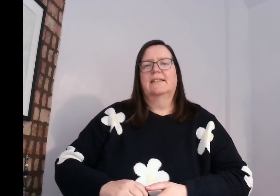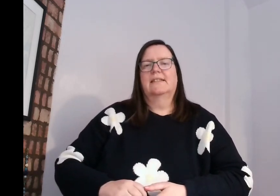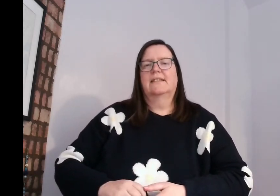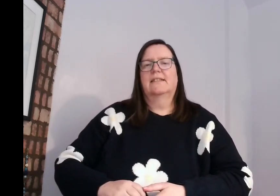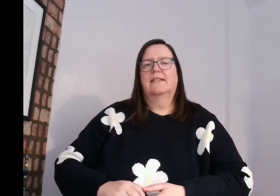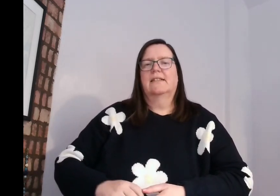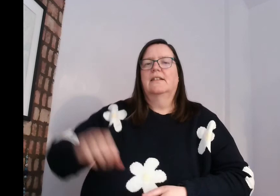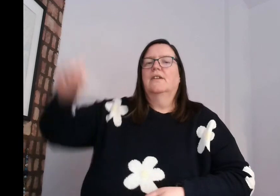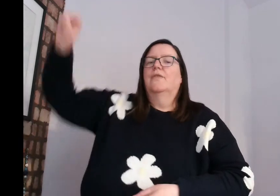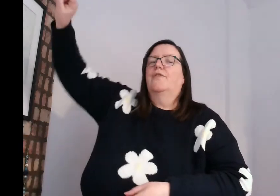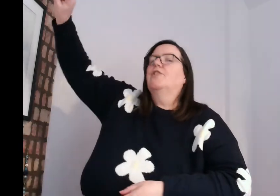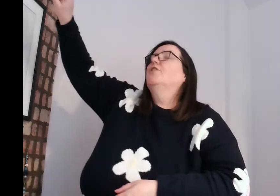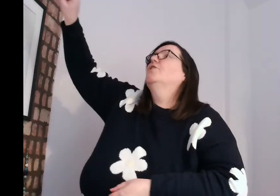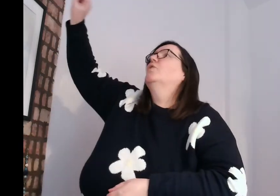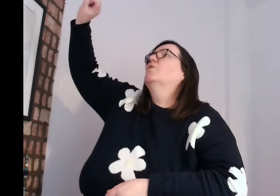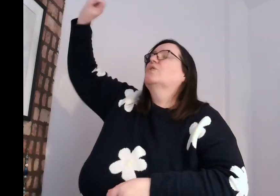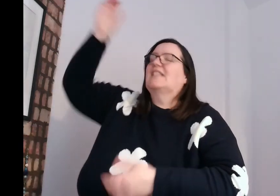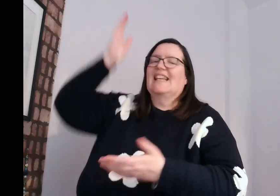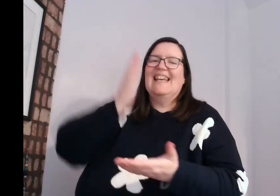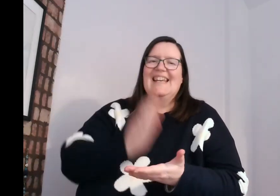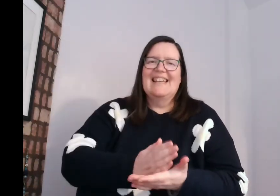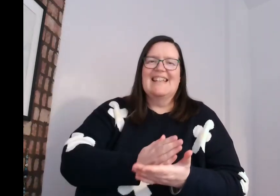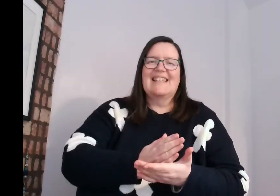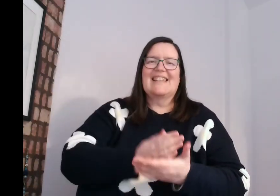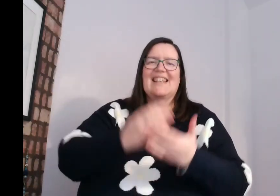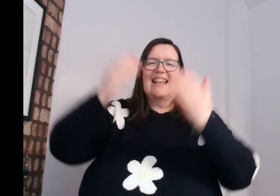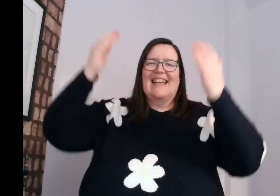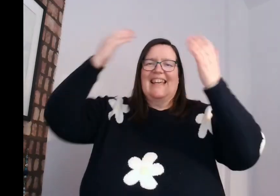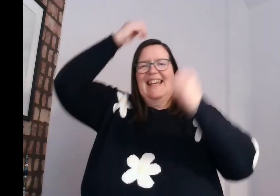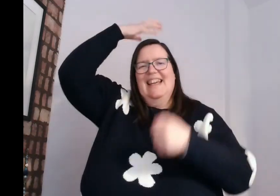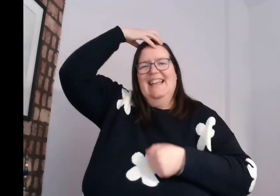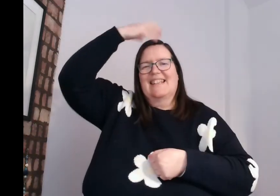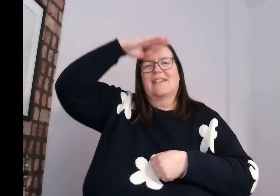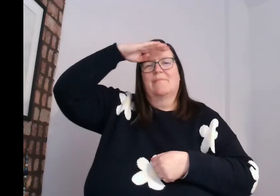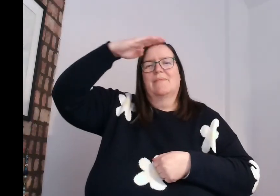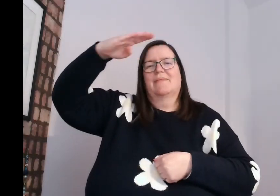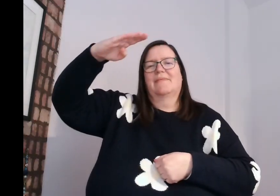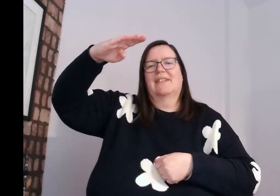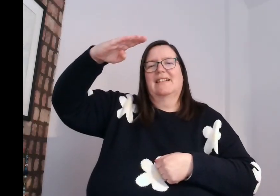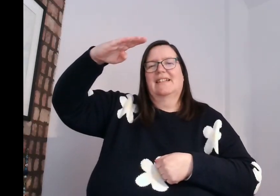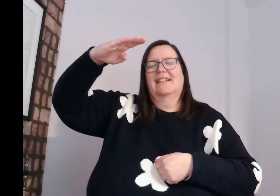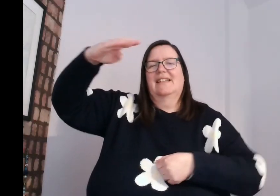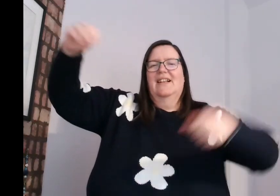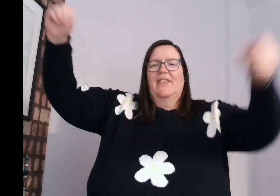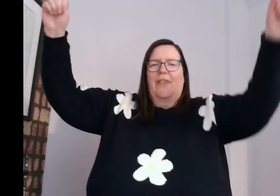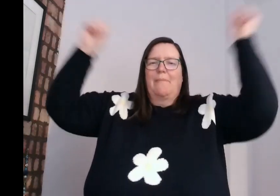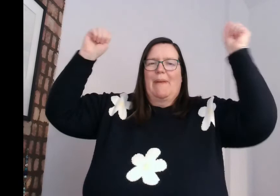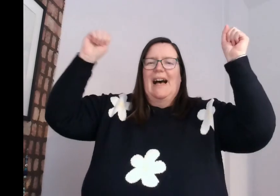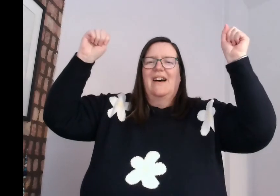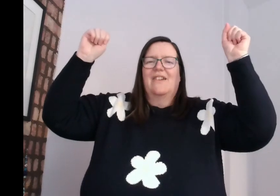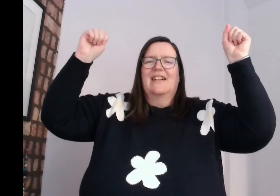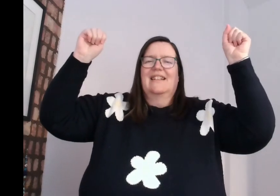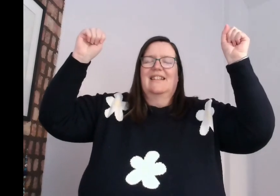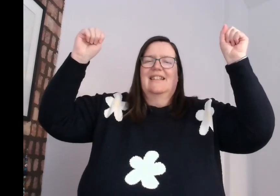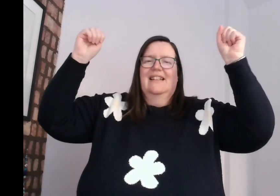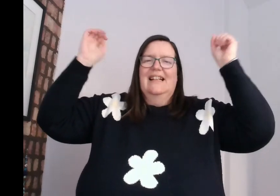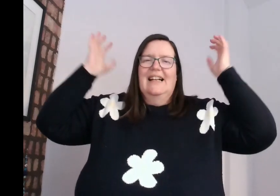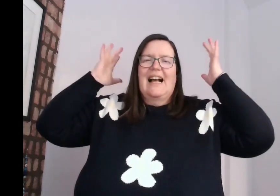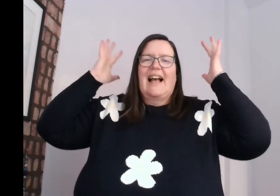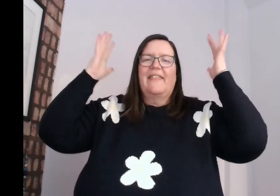For yours is the kingdom, the power and